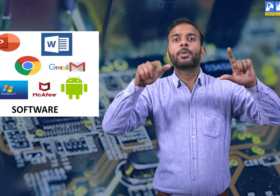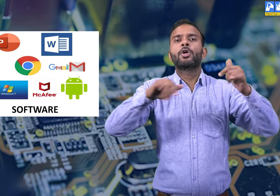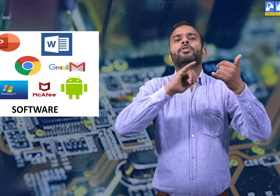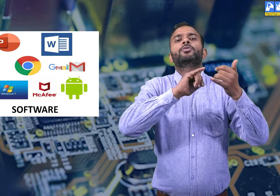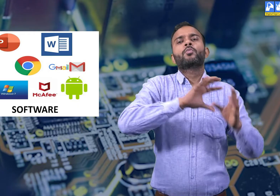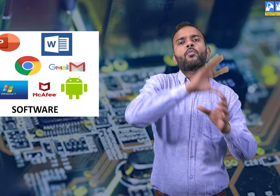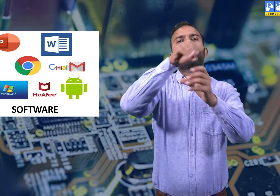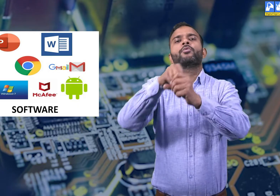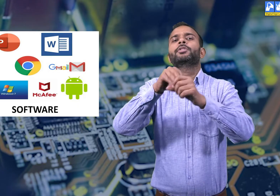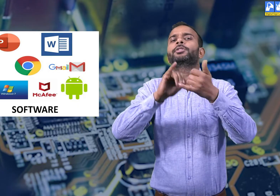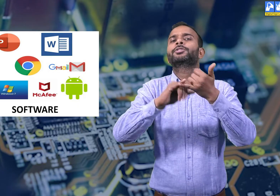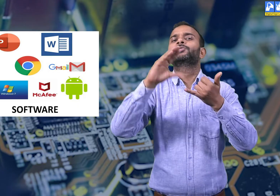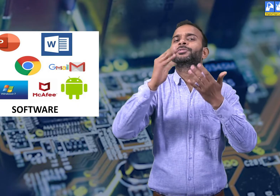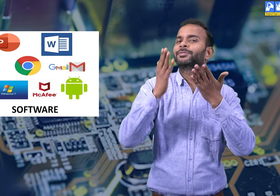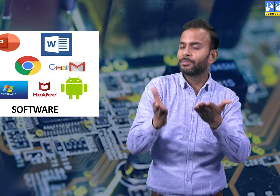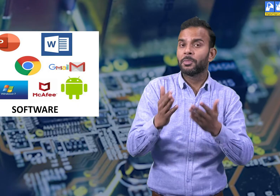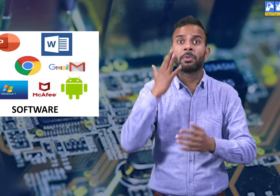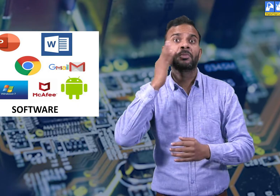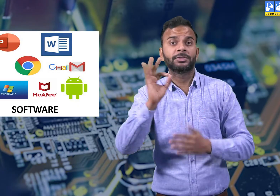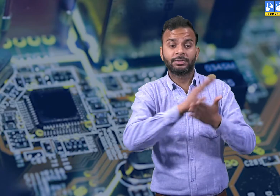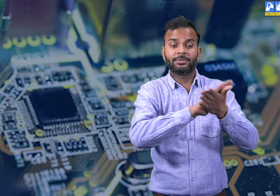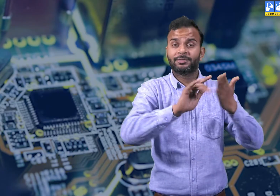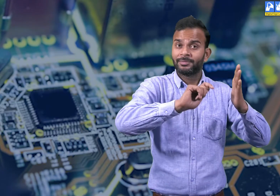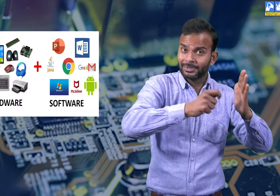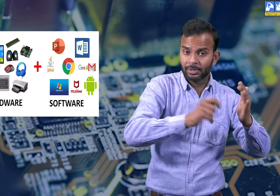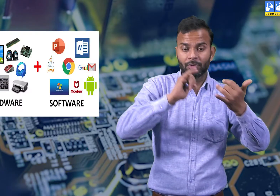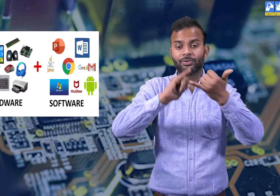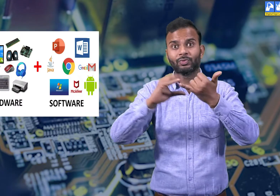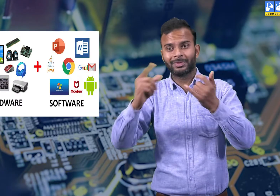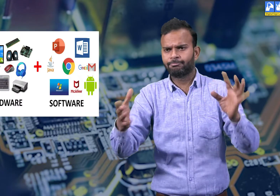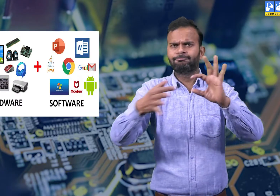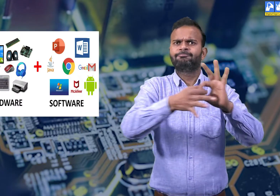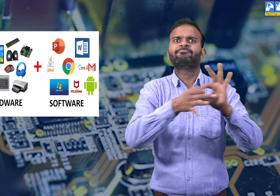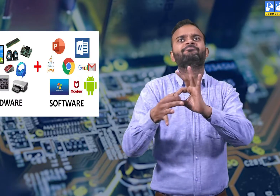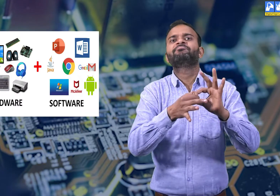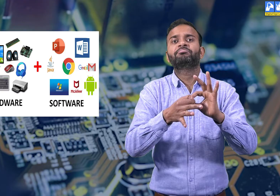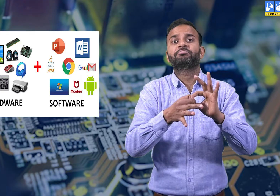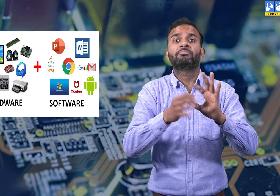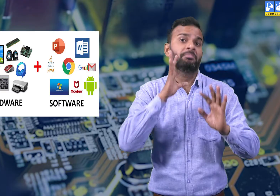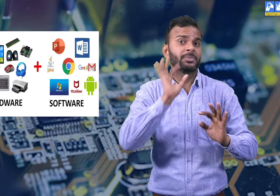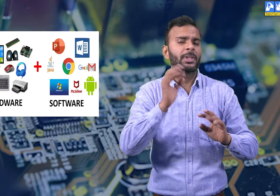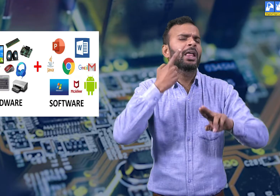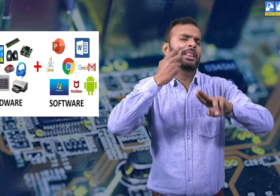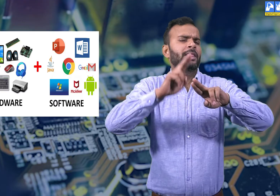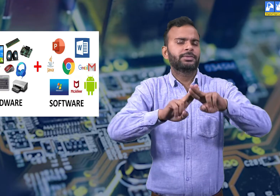Both the parts of computer are necessary. We cannot function on computer properly